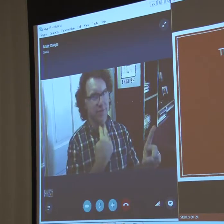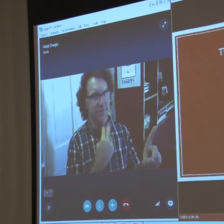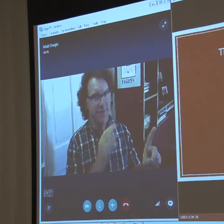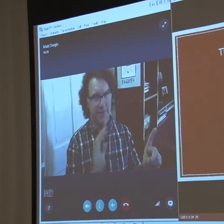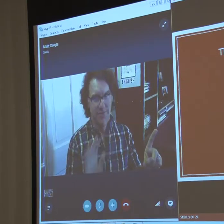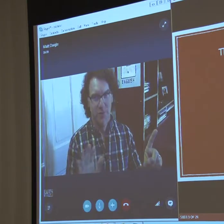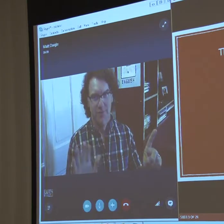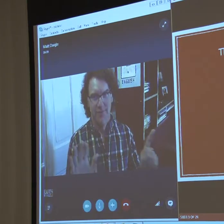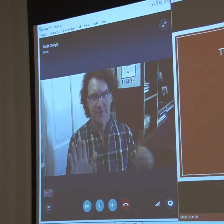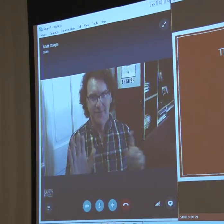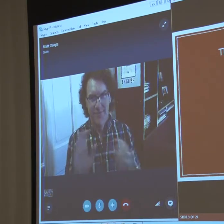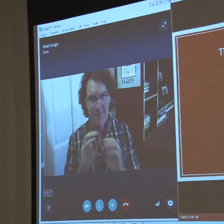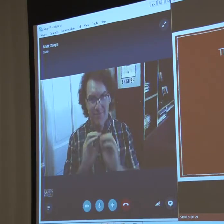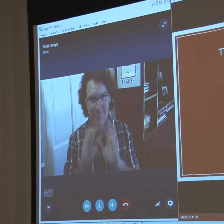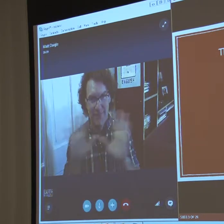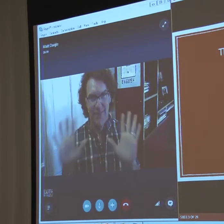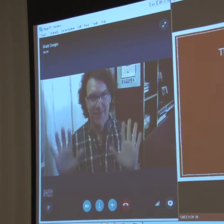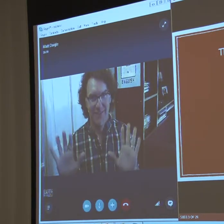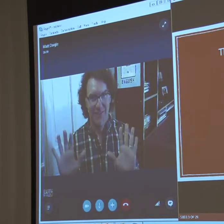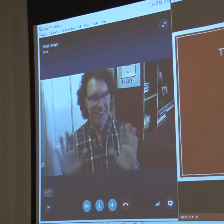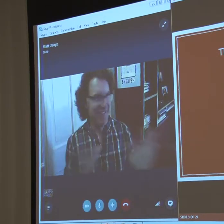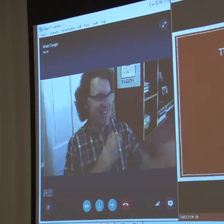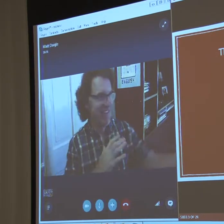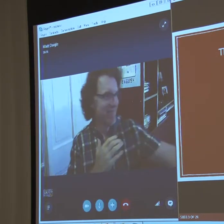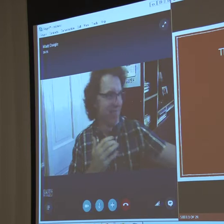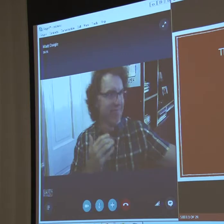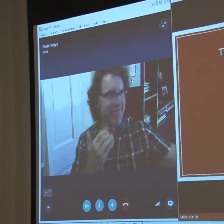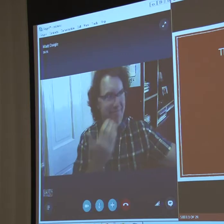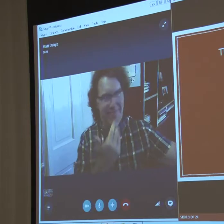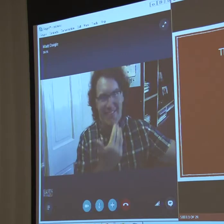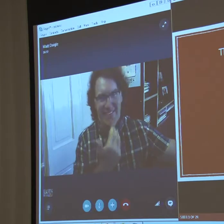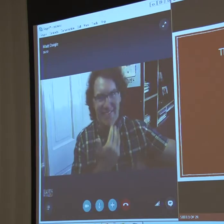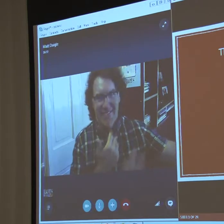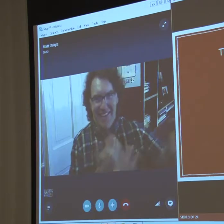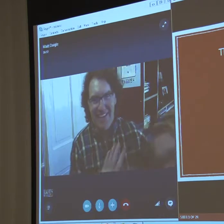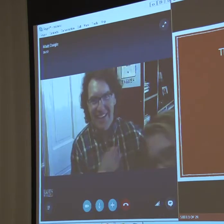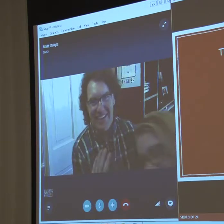This is my wife's voice. Okay. is not what I sound like.